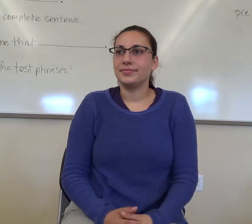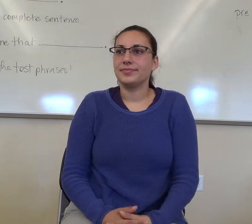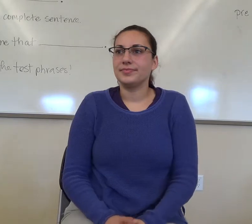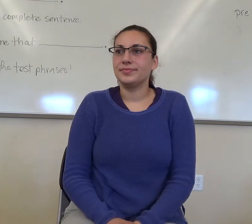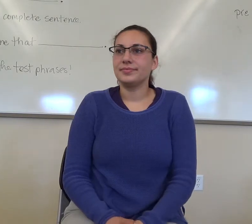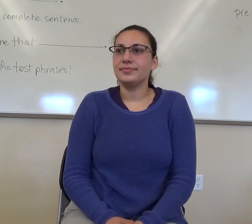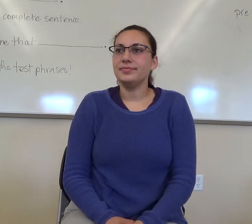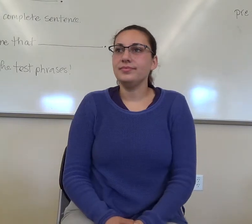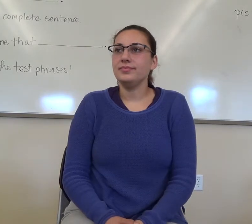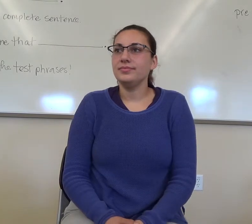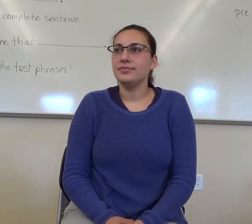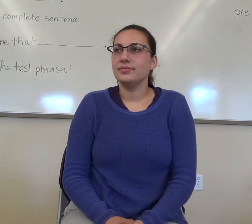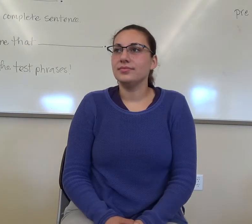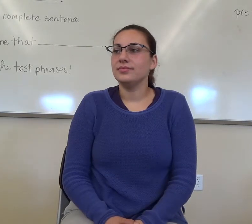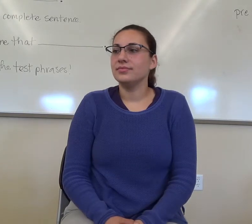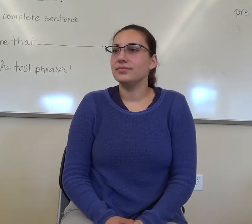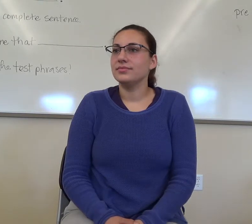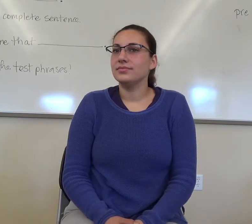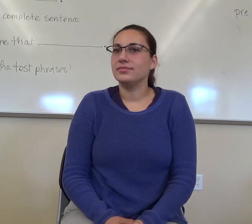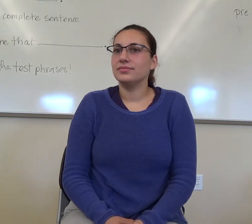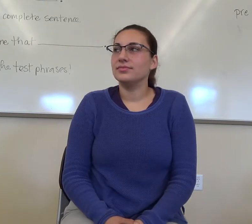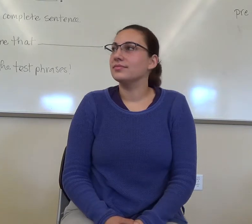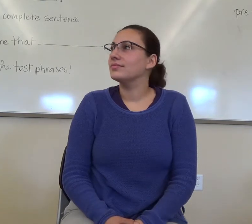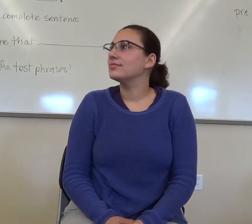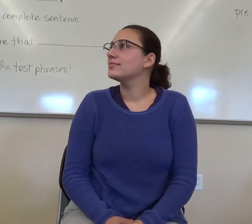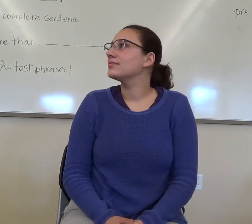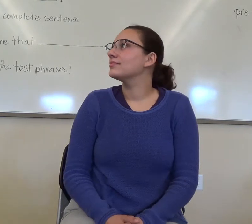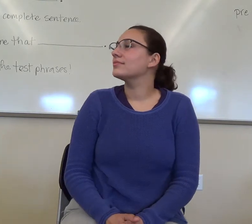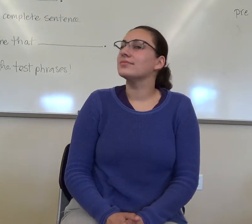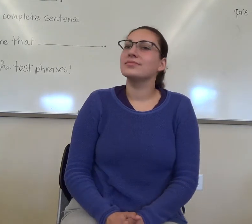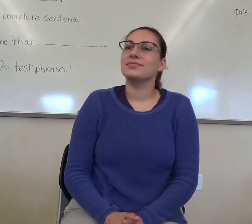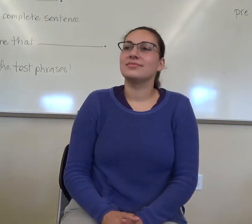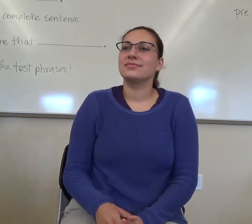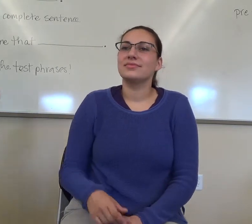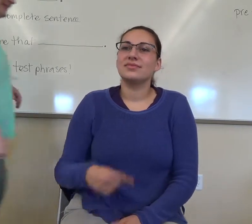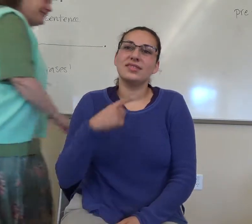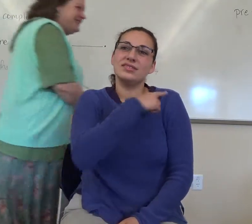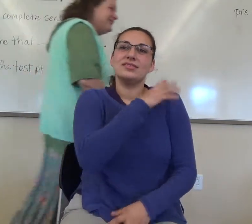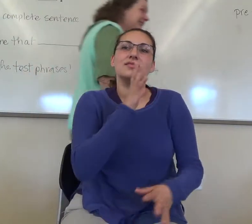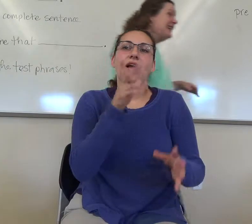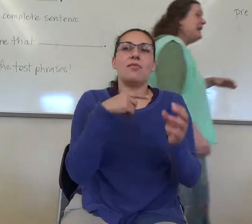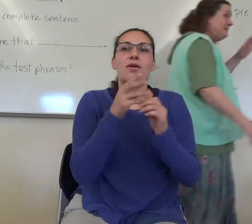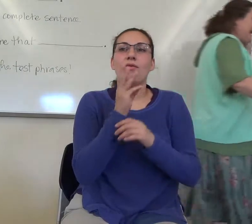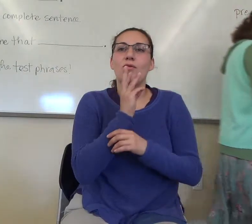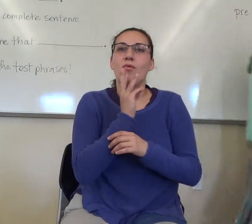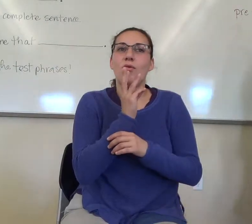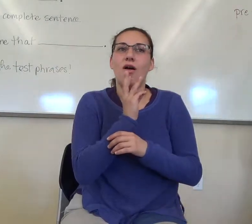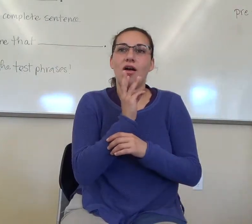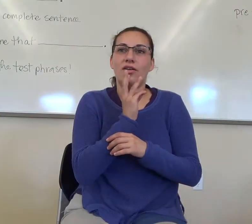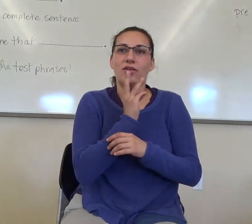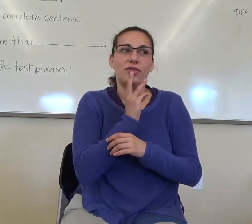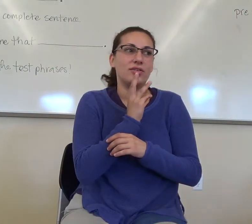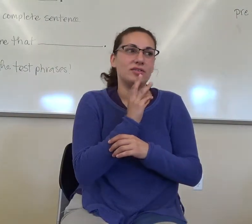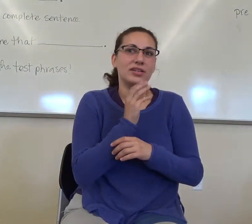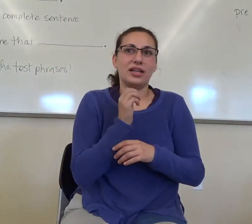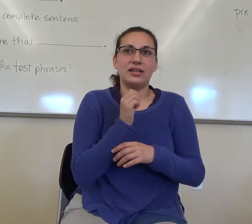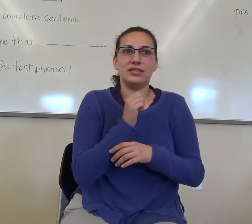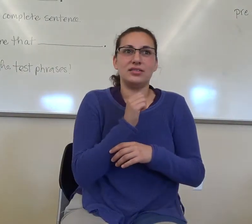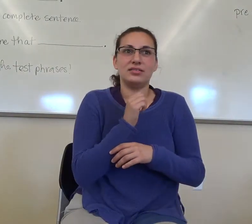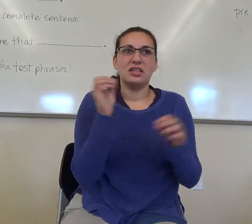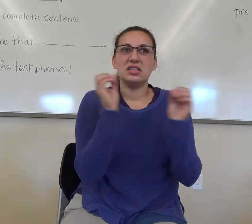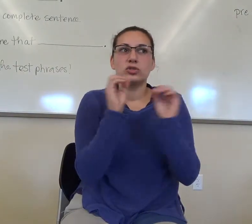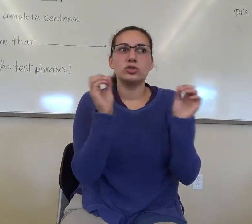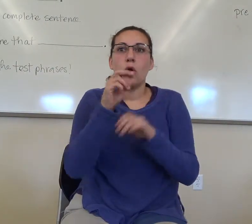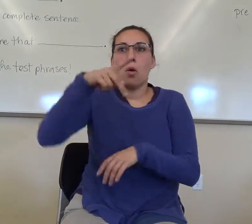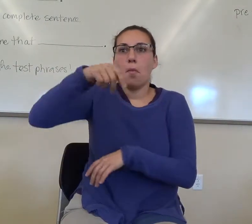I don't care about the mountains anymore. I think everybody cares about the mountains. It's like paid funds. There's no paid funds.